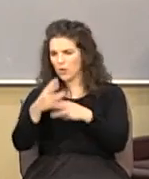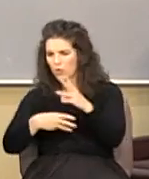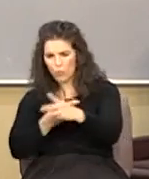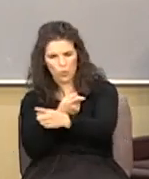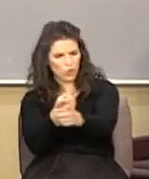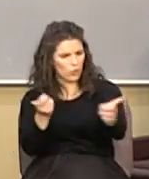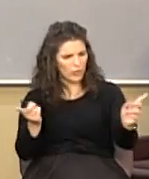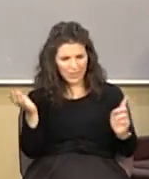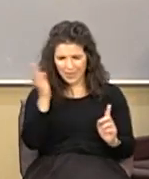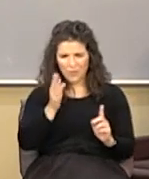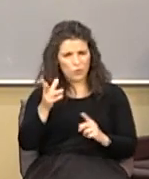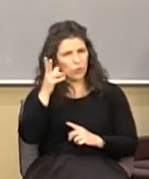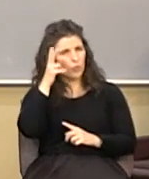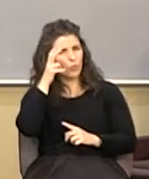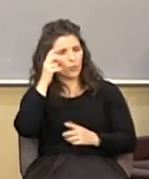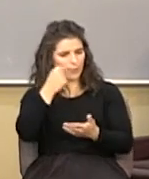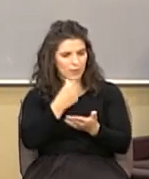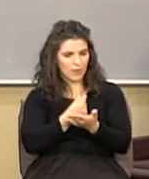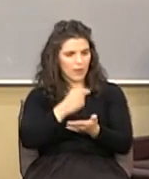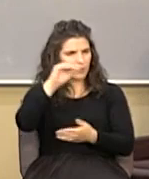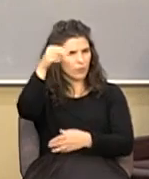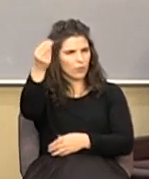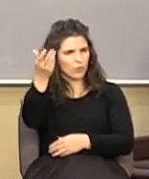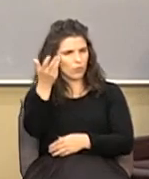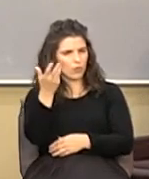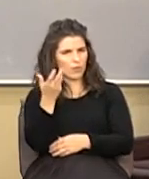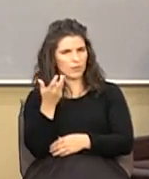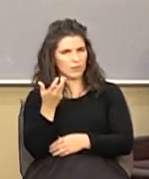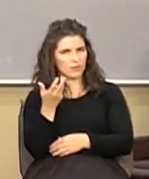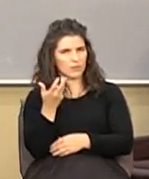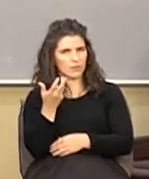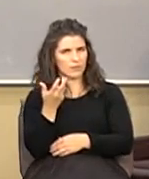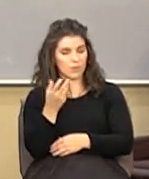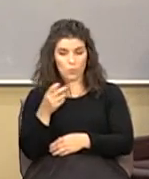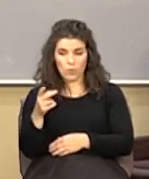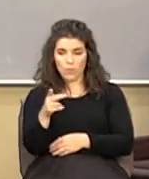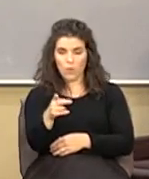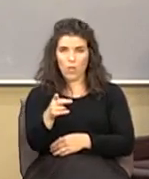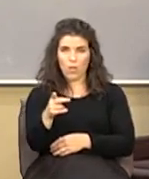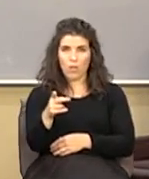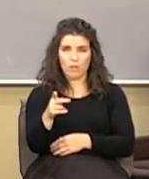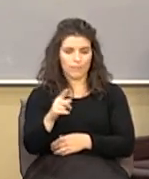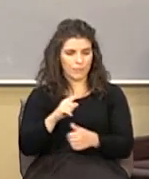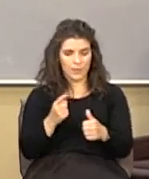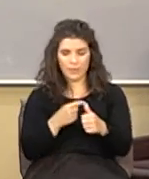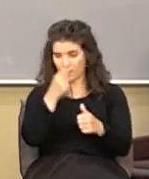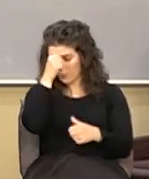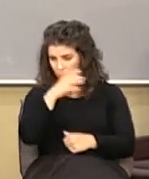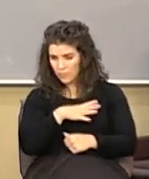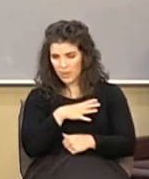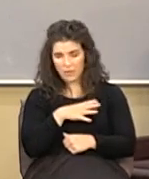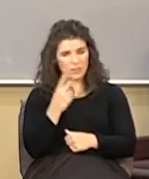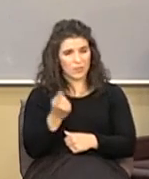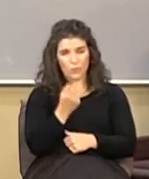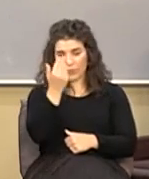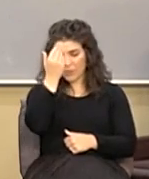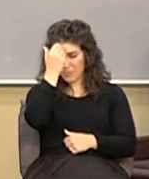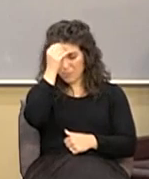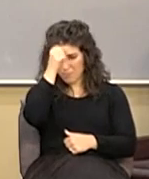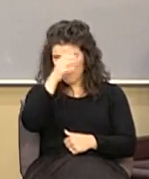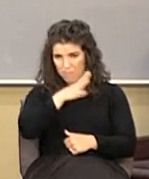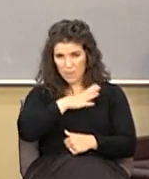heard about the gospel of grace until then and when Paul went out there you think about that he's the first guy he's the only dude who knew this stuff